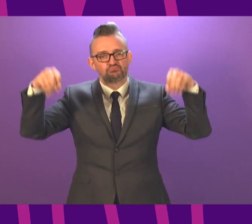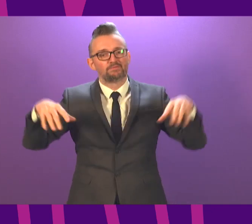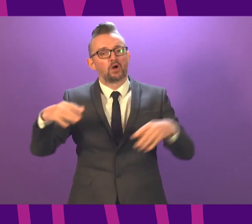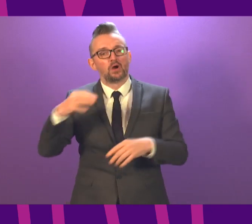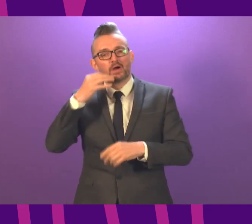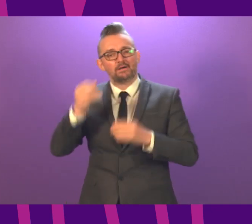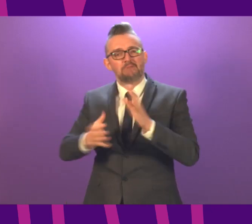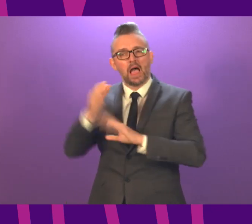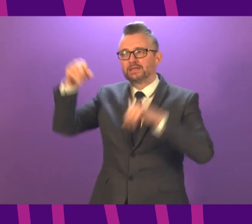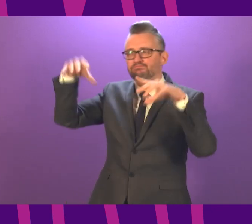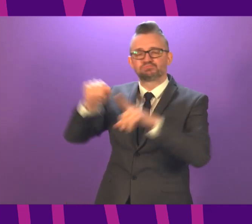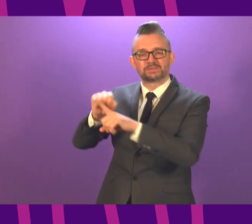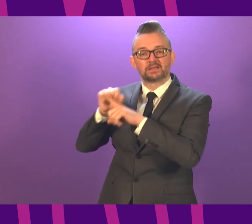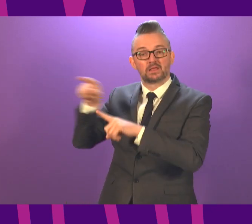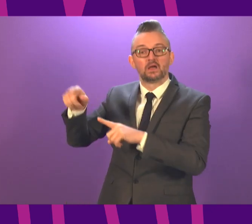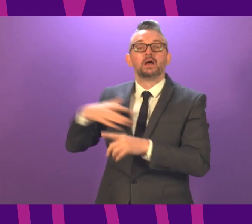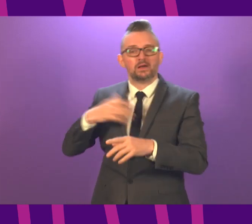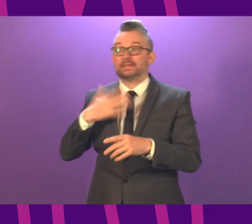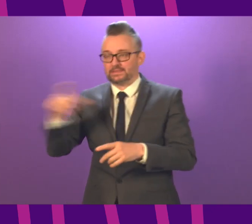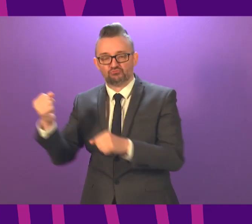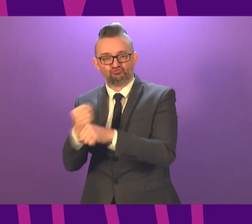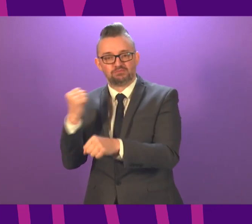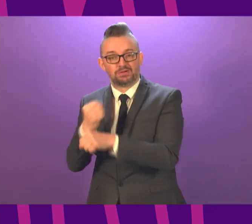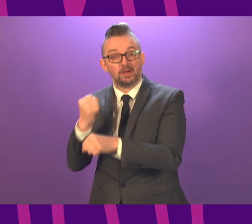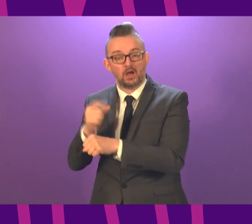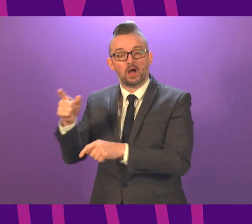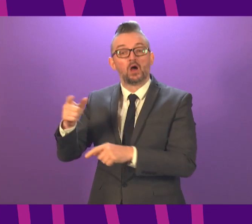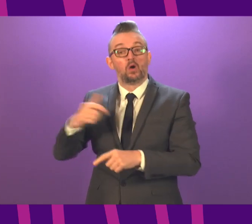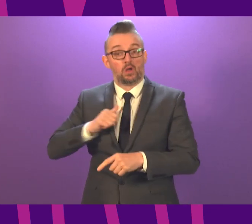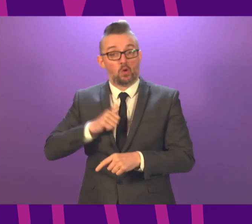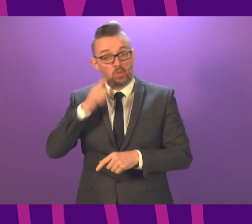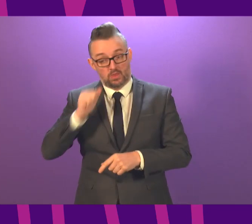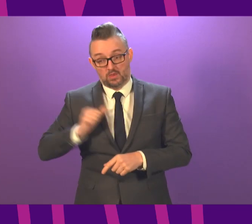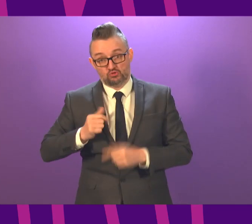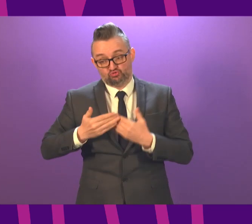understand it, which is in the process of being rectified and that is due to open shortly.